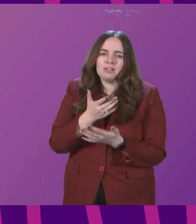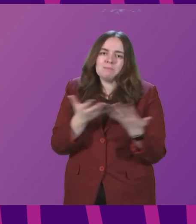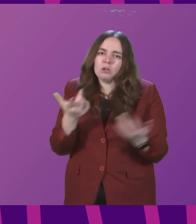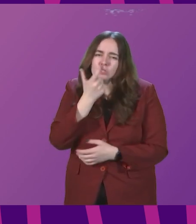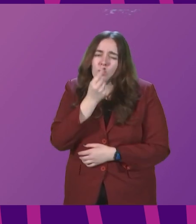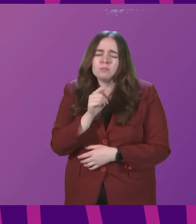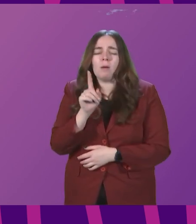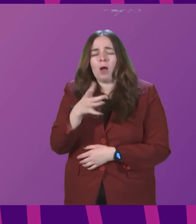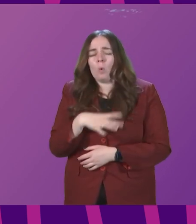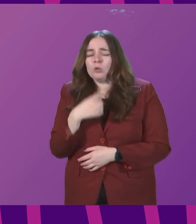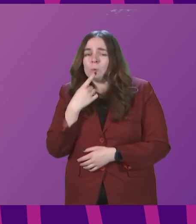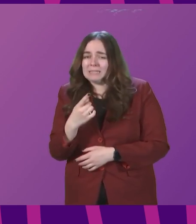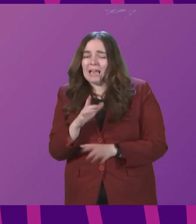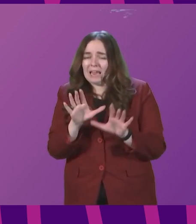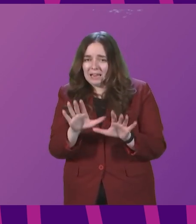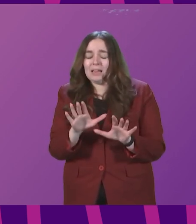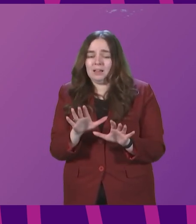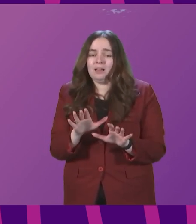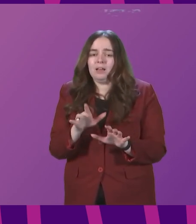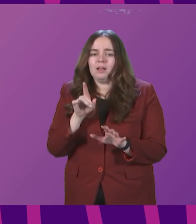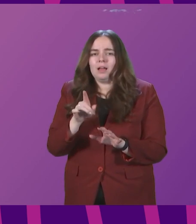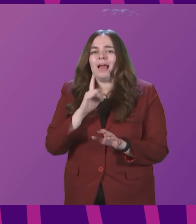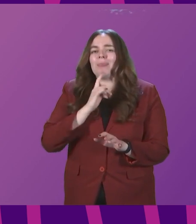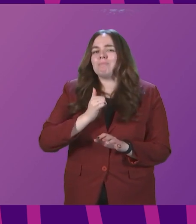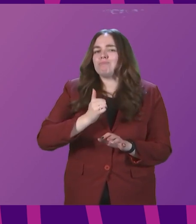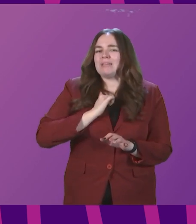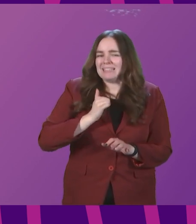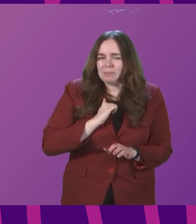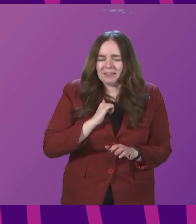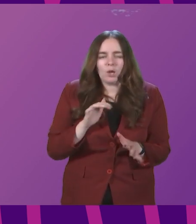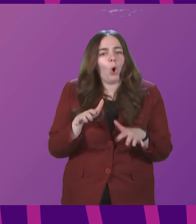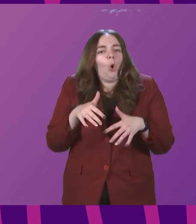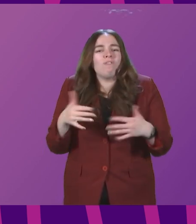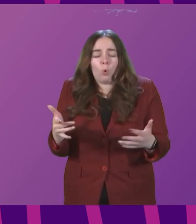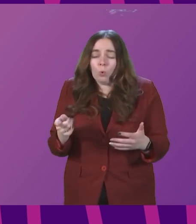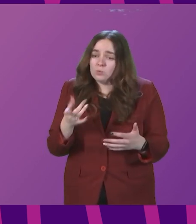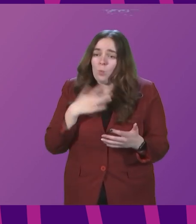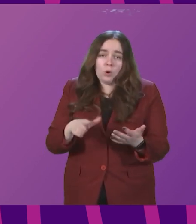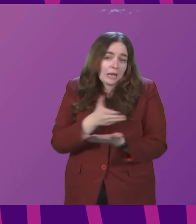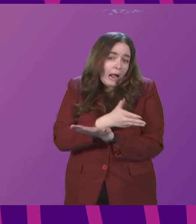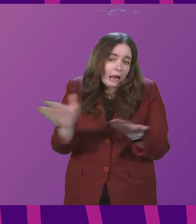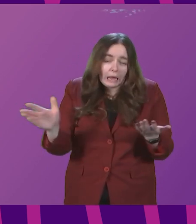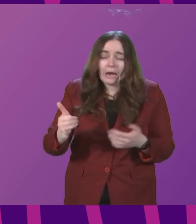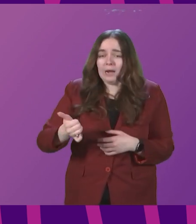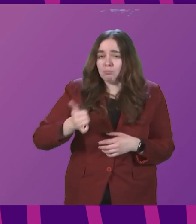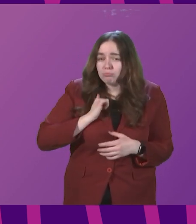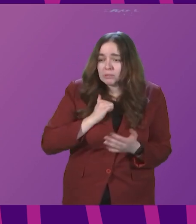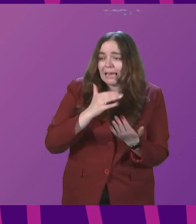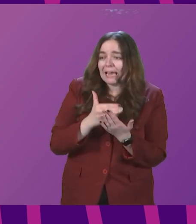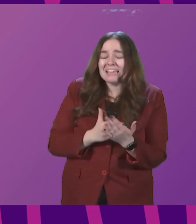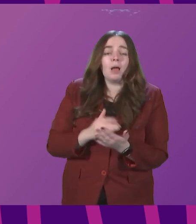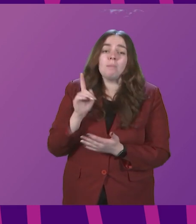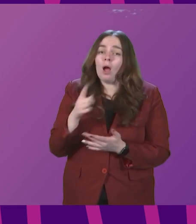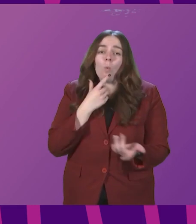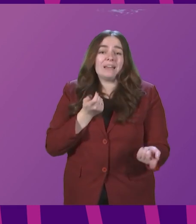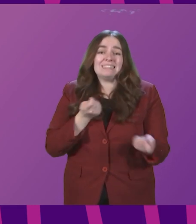this, finally, Presiding Officer, and it goes to the point about predictability. Of course, we want to give as much clarity and predictability as possible. But we are